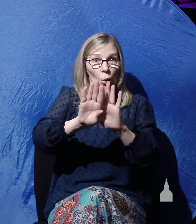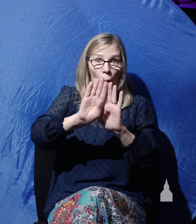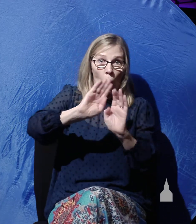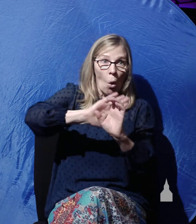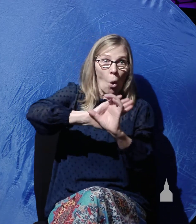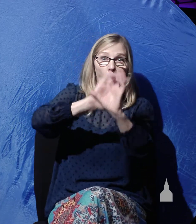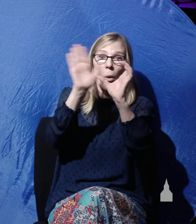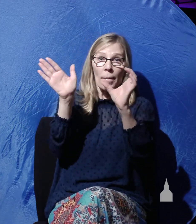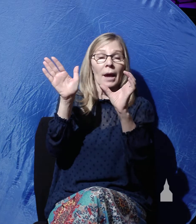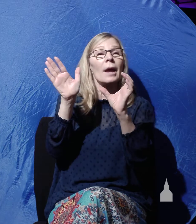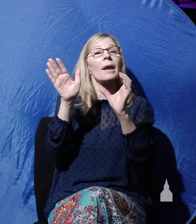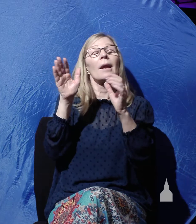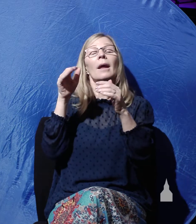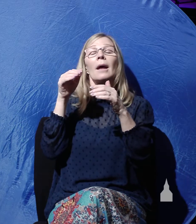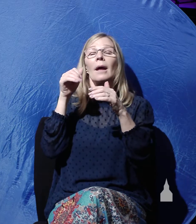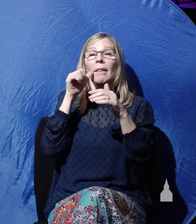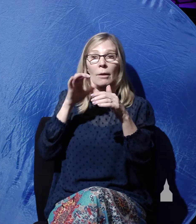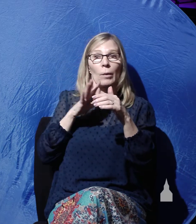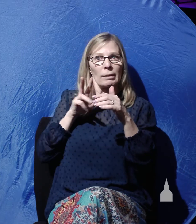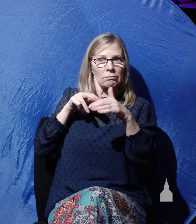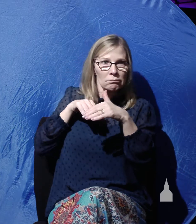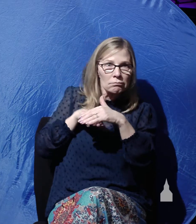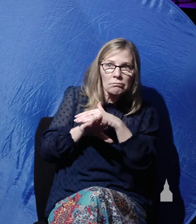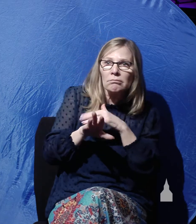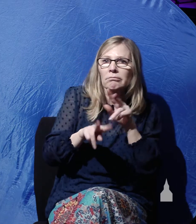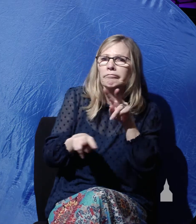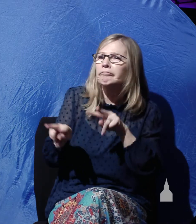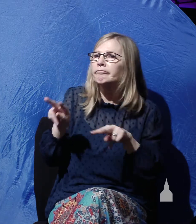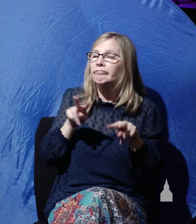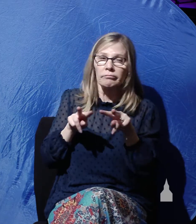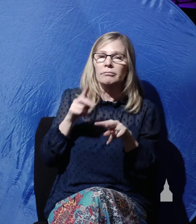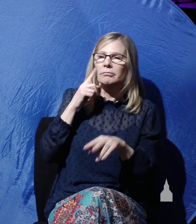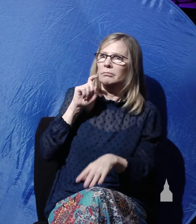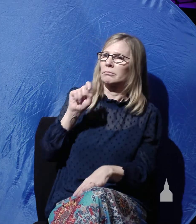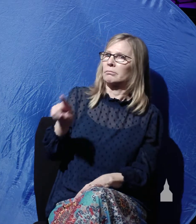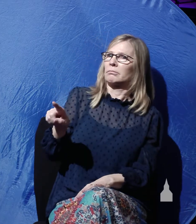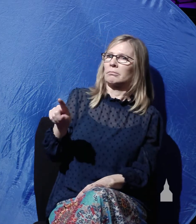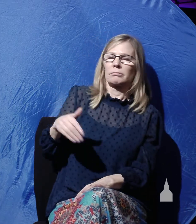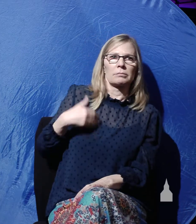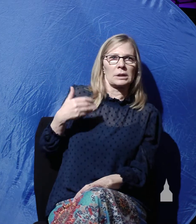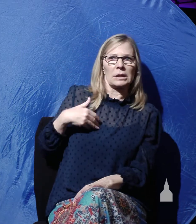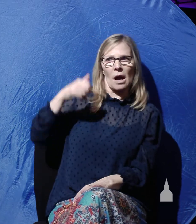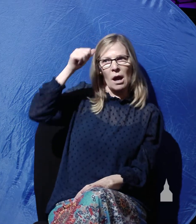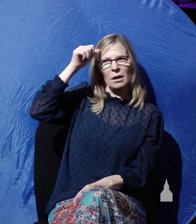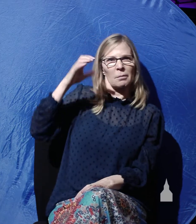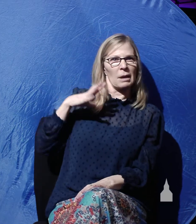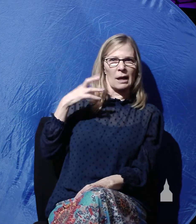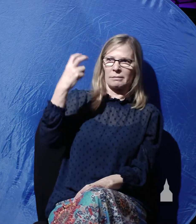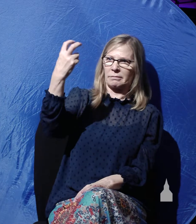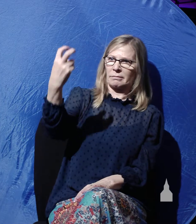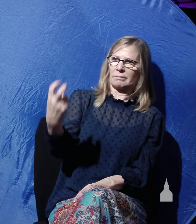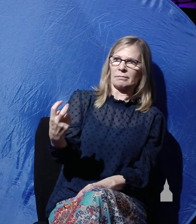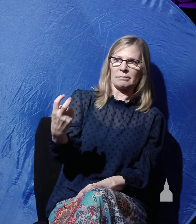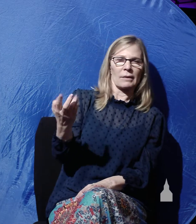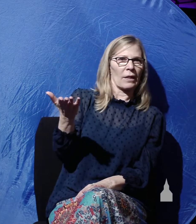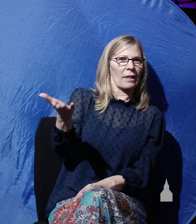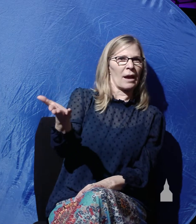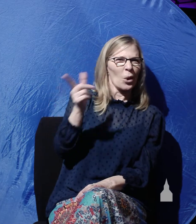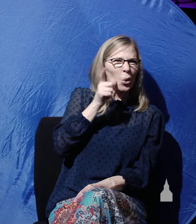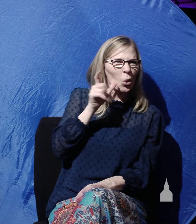were able to go inside and look around. And doing so, they found a young man sitting there. So who was this young man?